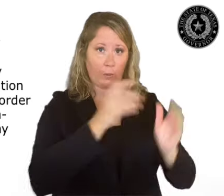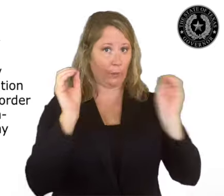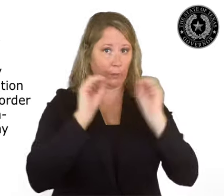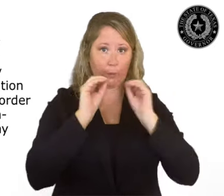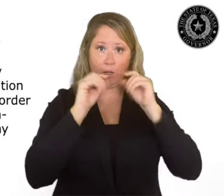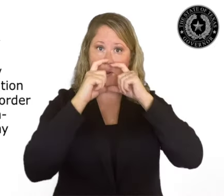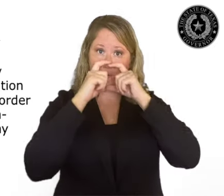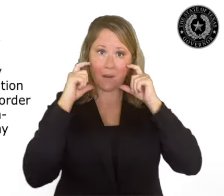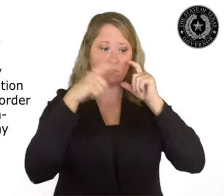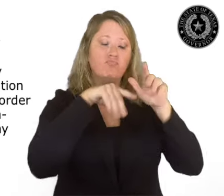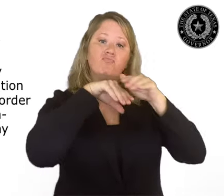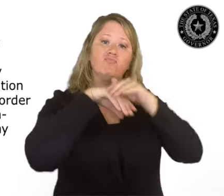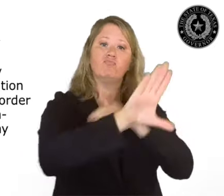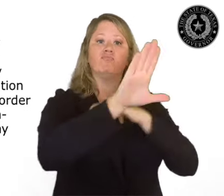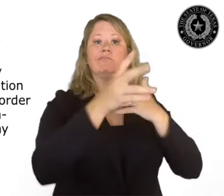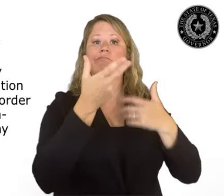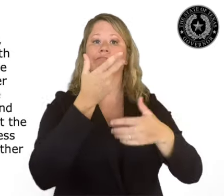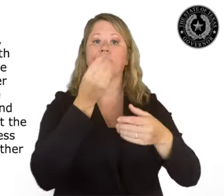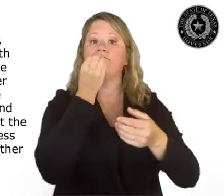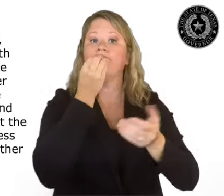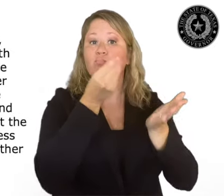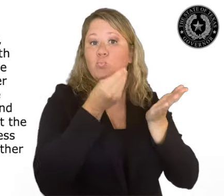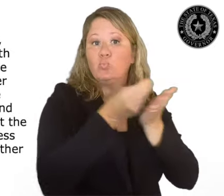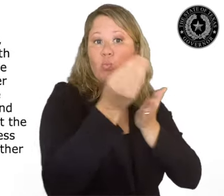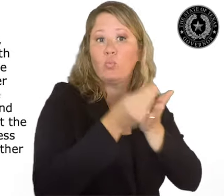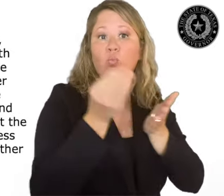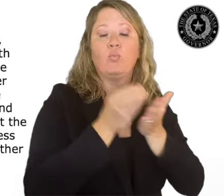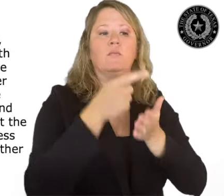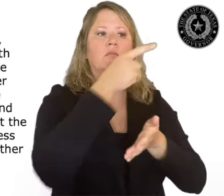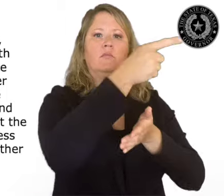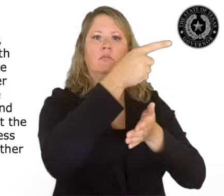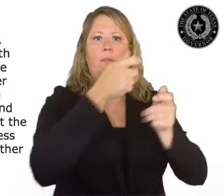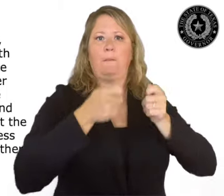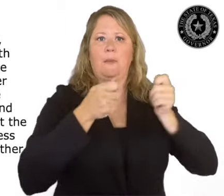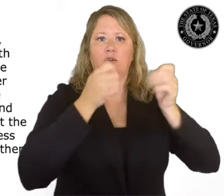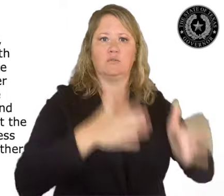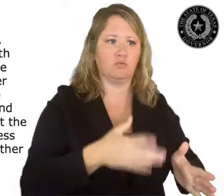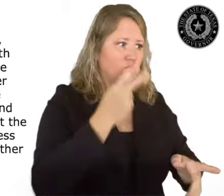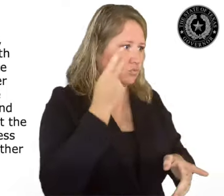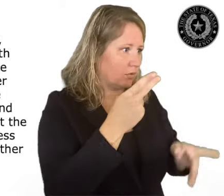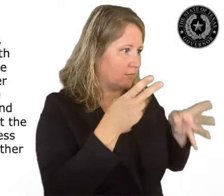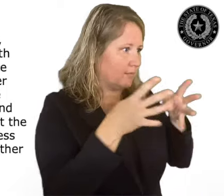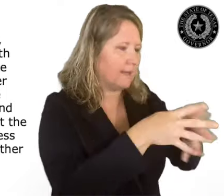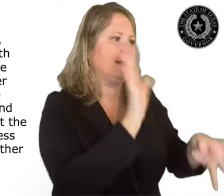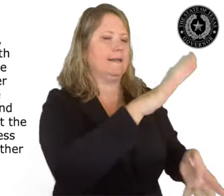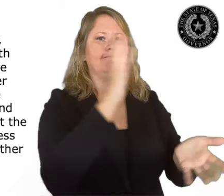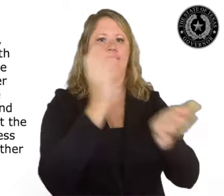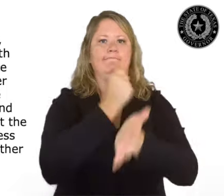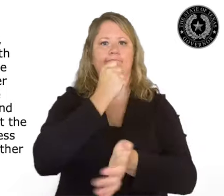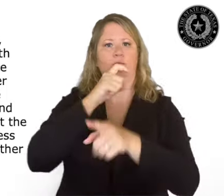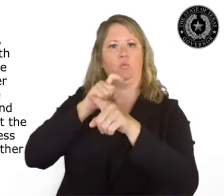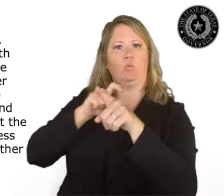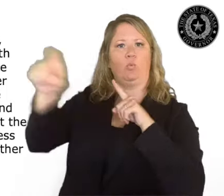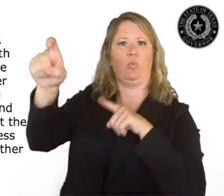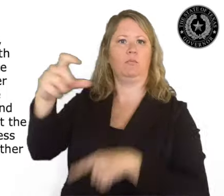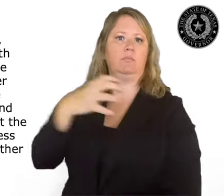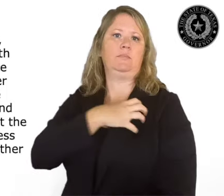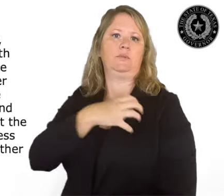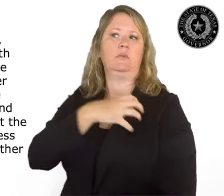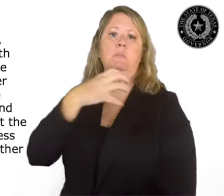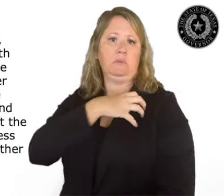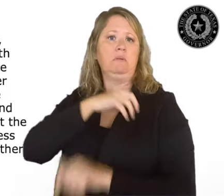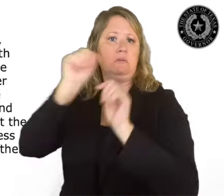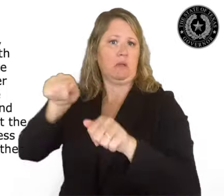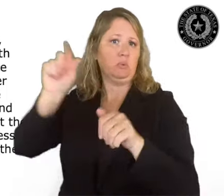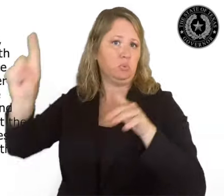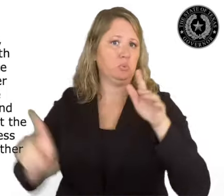predicated on a violation of this executive order, provided, however, that any official with authority to enforce this executive